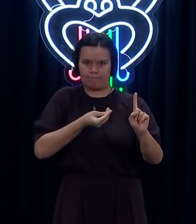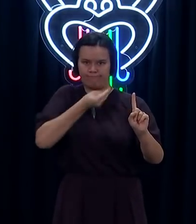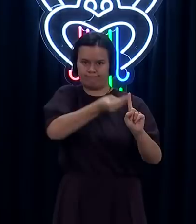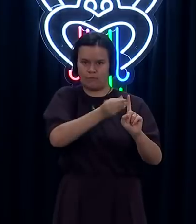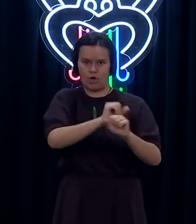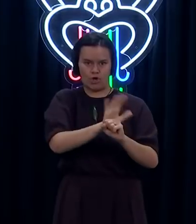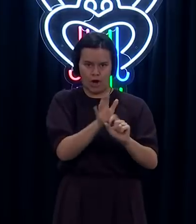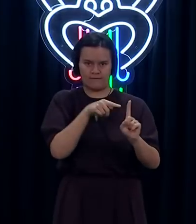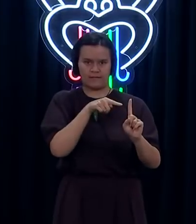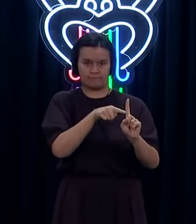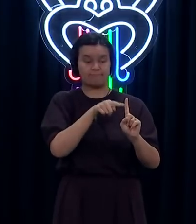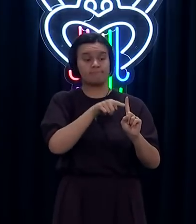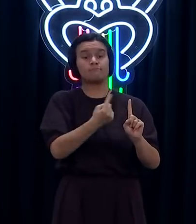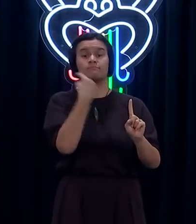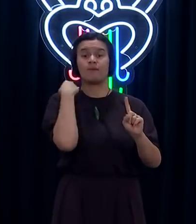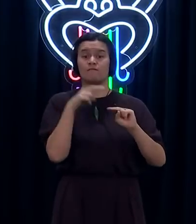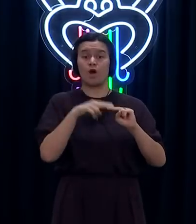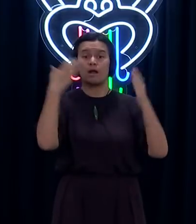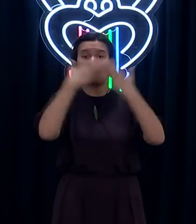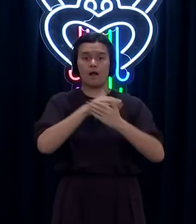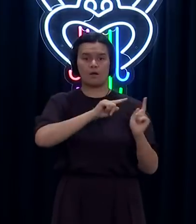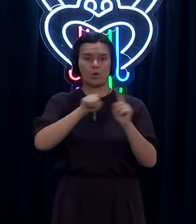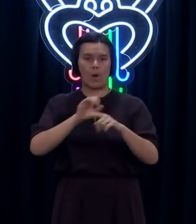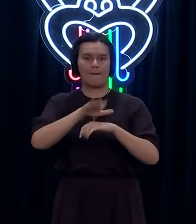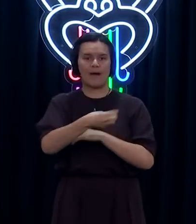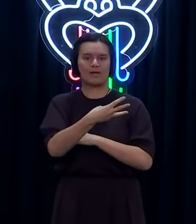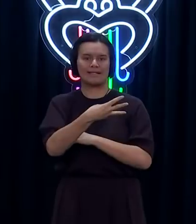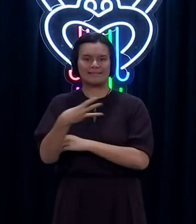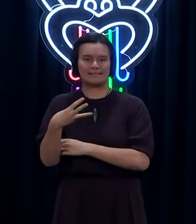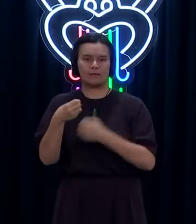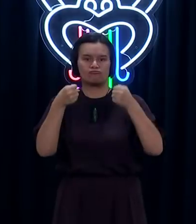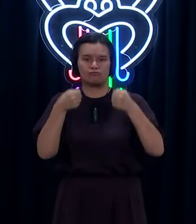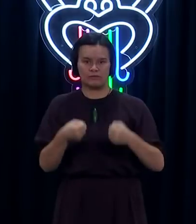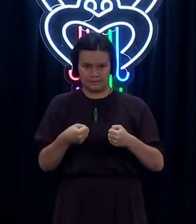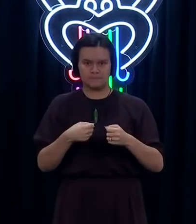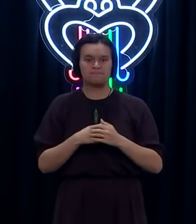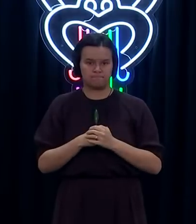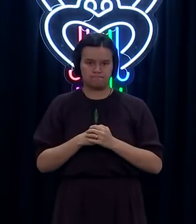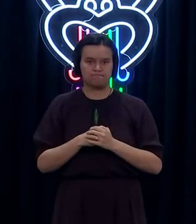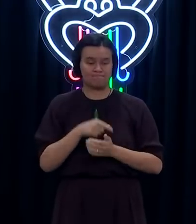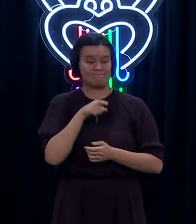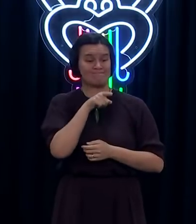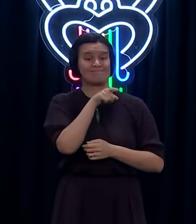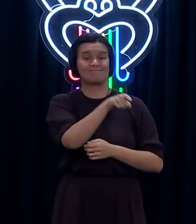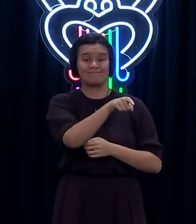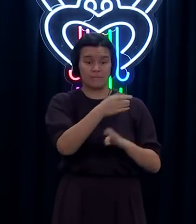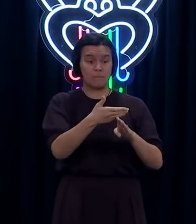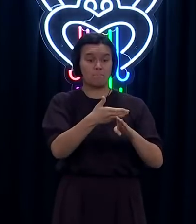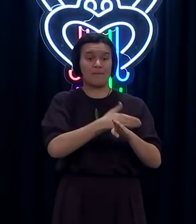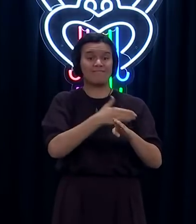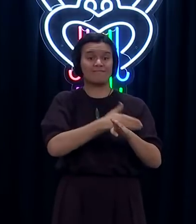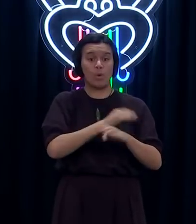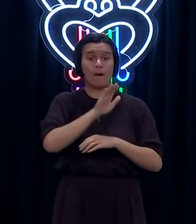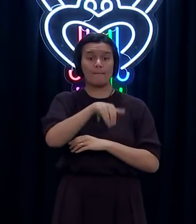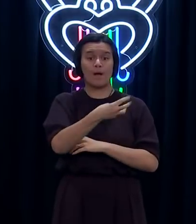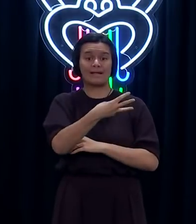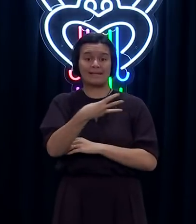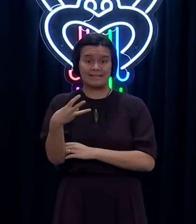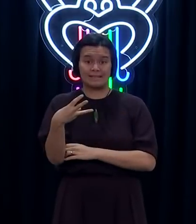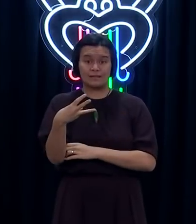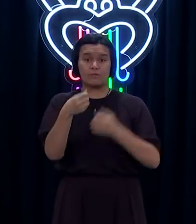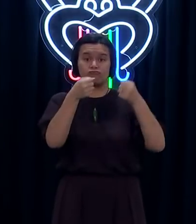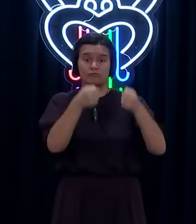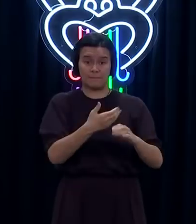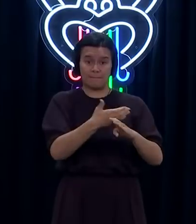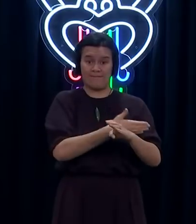Prison on Friday night. He is understood to have been in the Firth of Thames area before he was taken into custody.